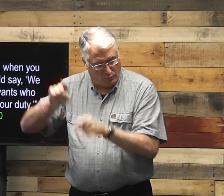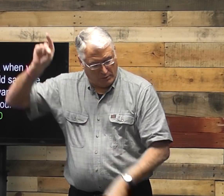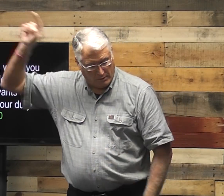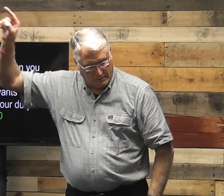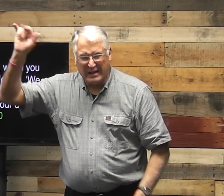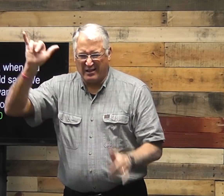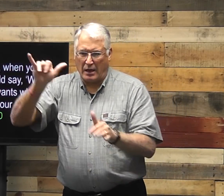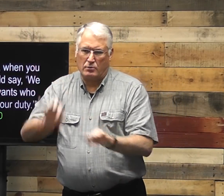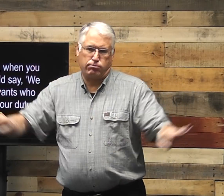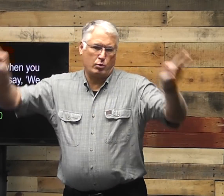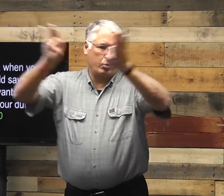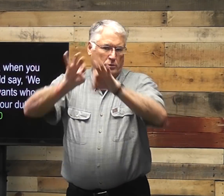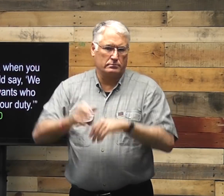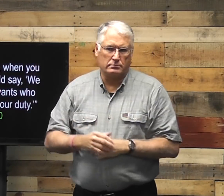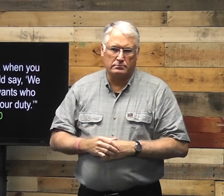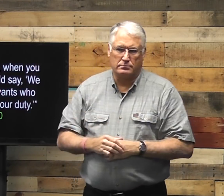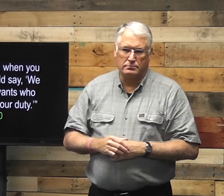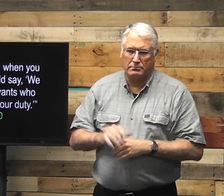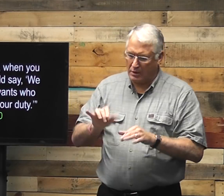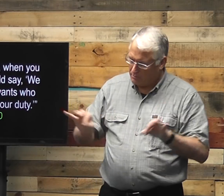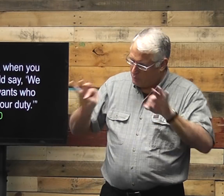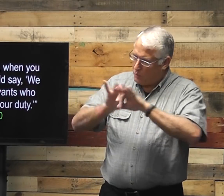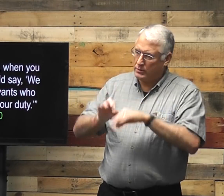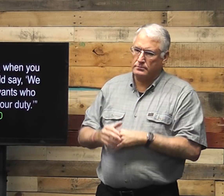and we remain faithful to him. That's what's important.